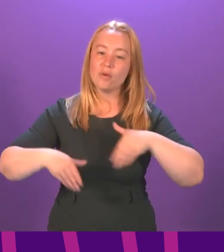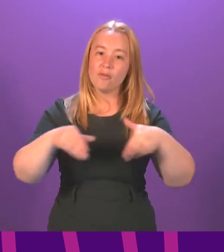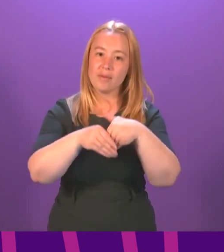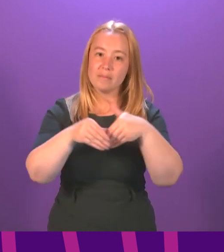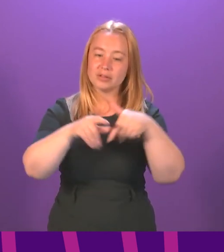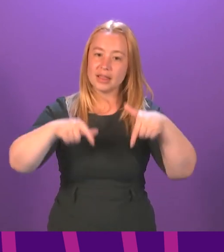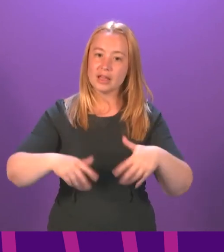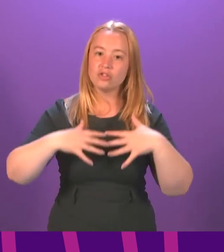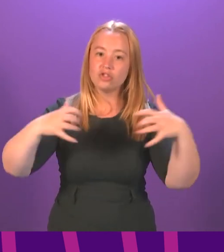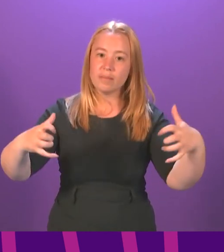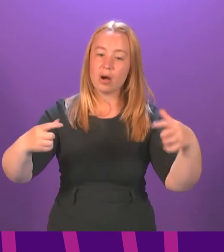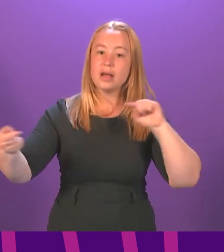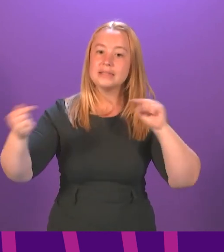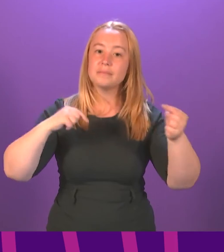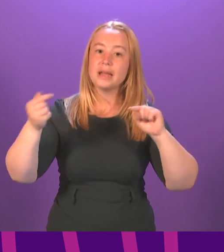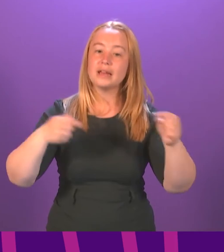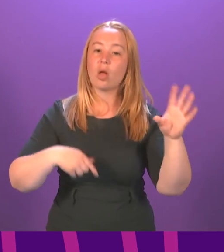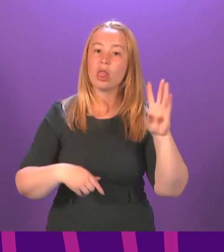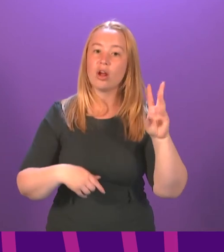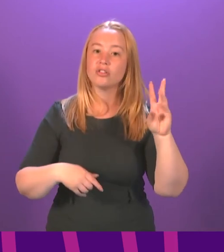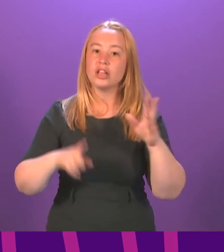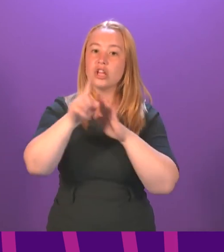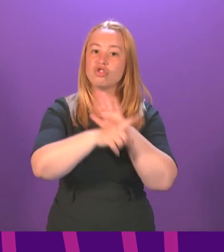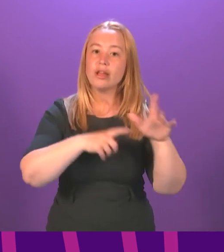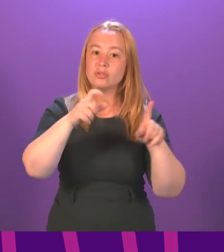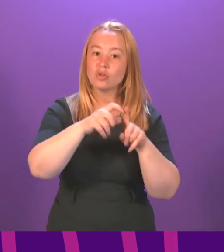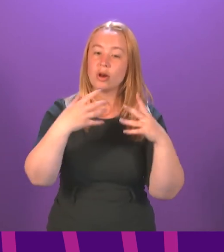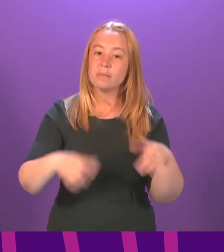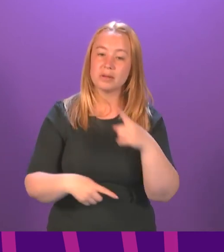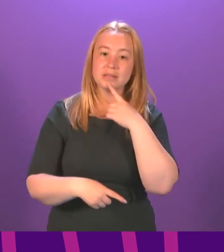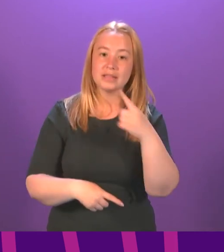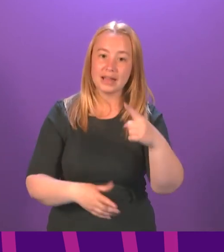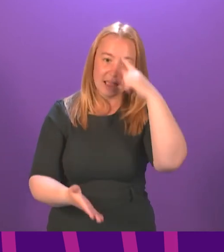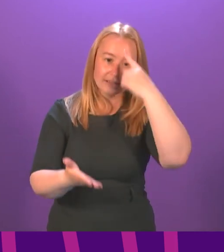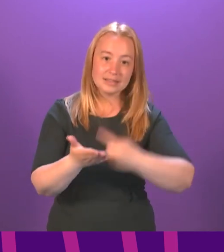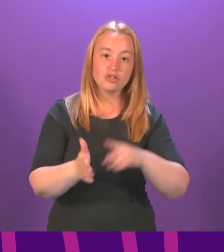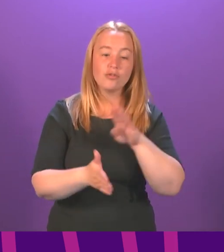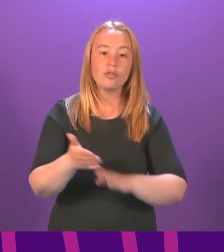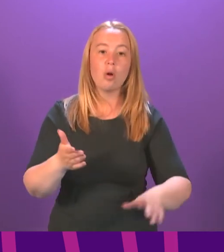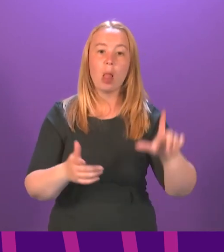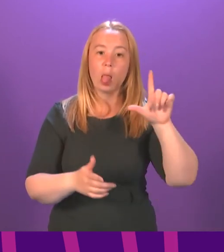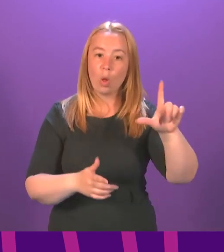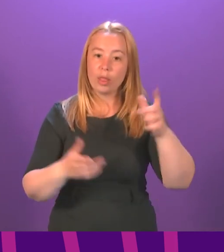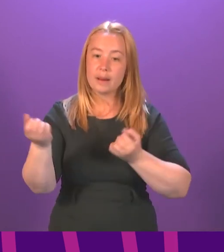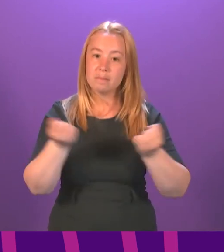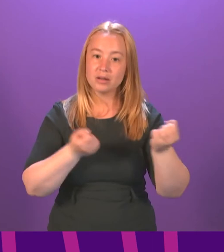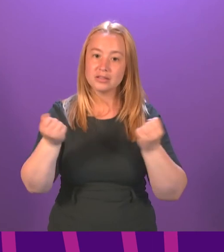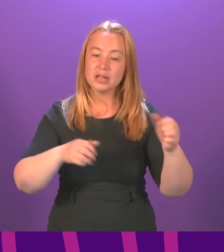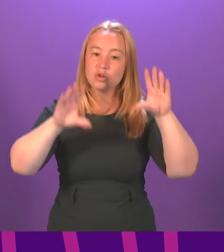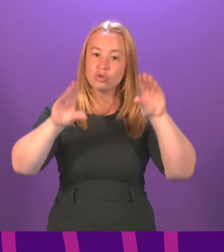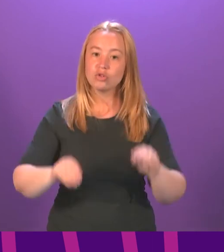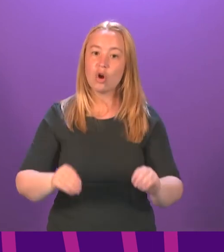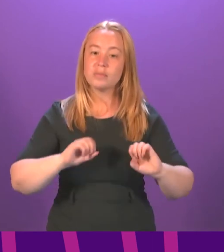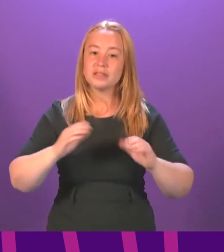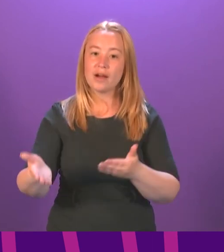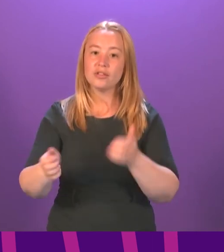In a Scottish Government debate on Thursday, James Dornan stated his belief that the decision by Lothian buses to suspend their services on the